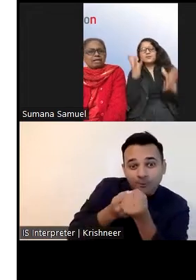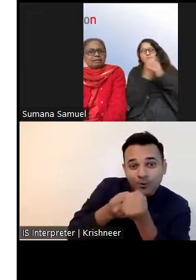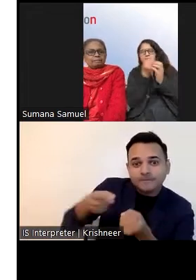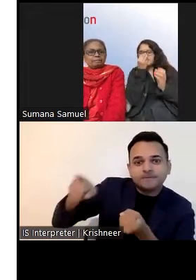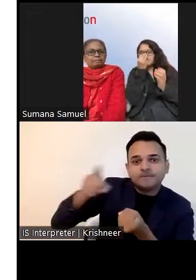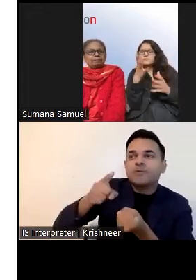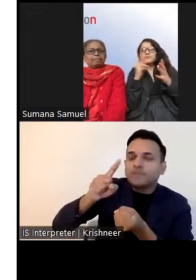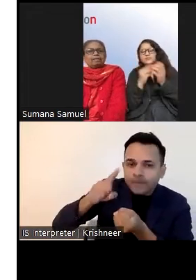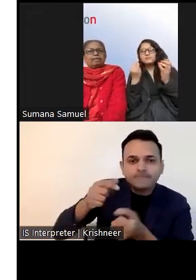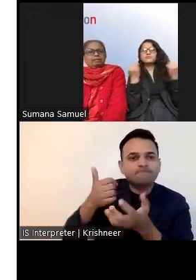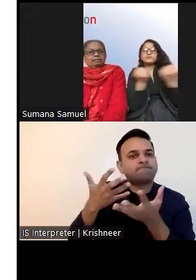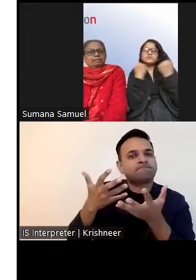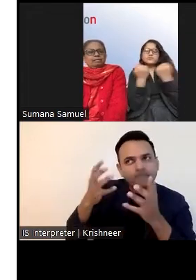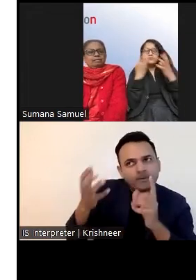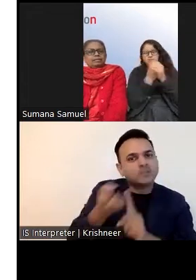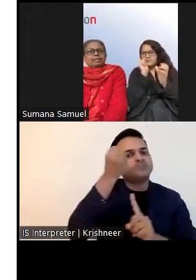hard.